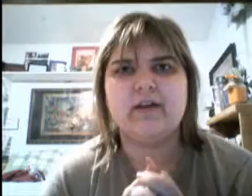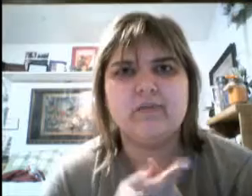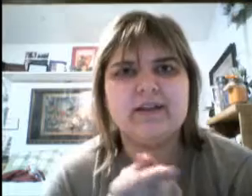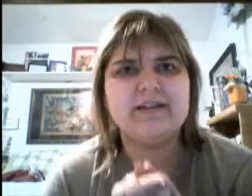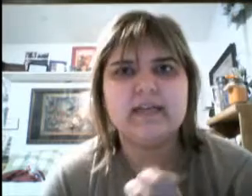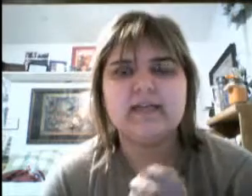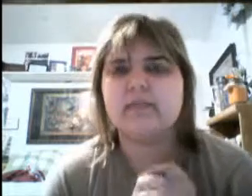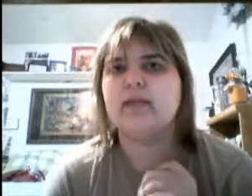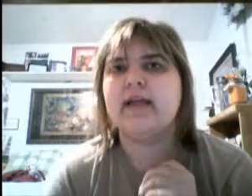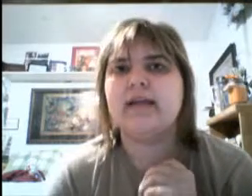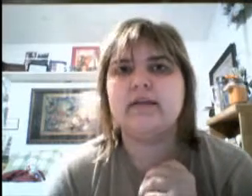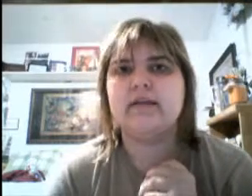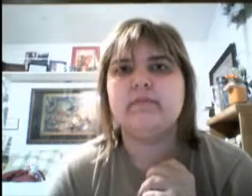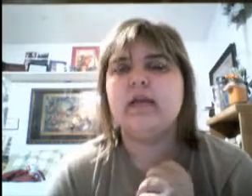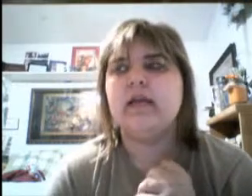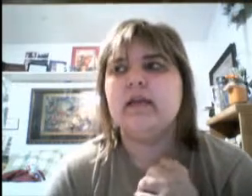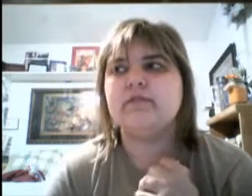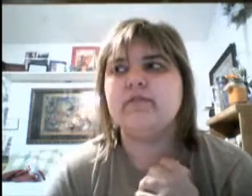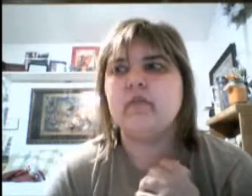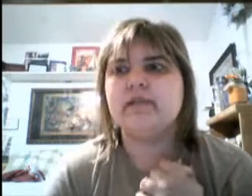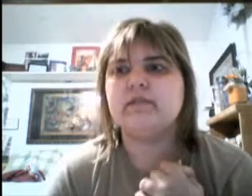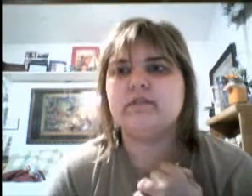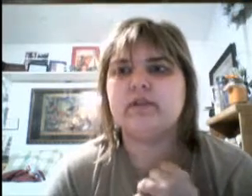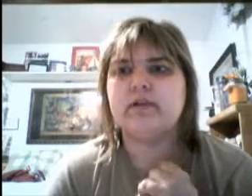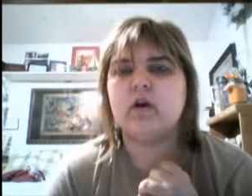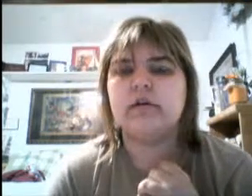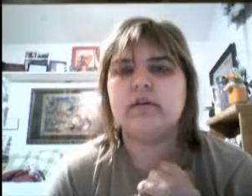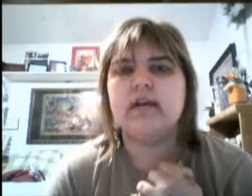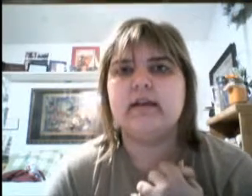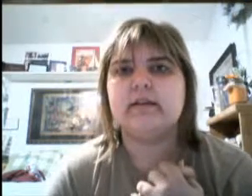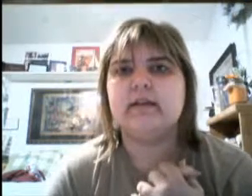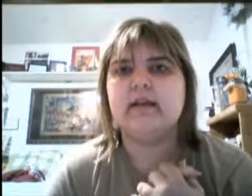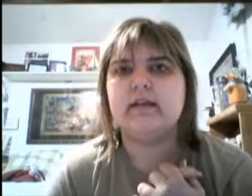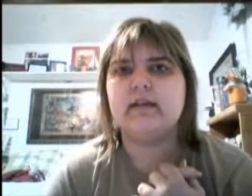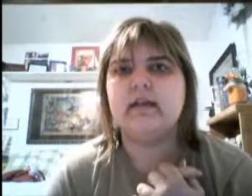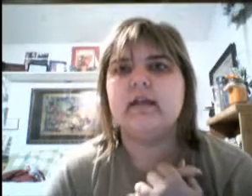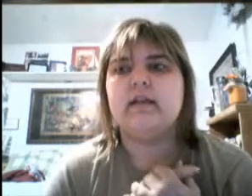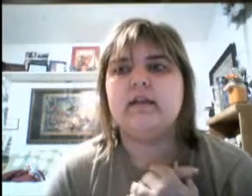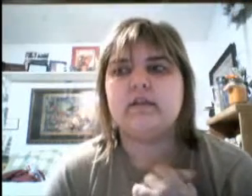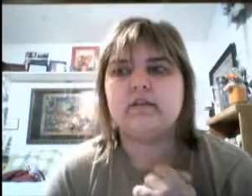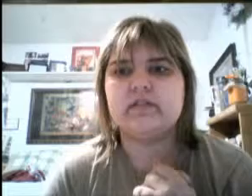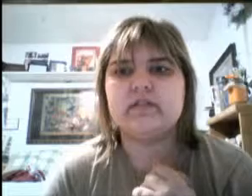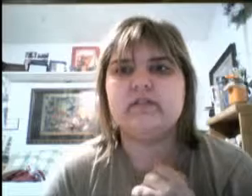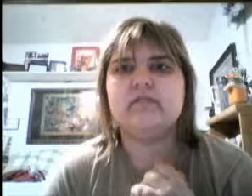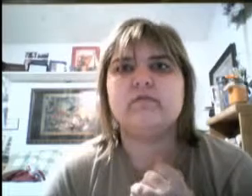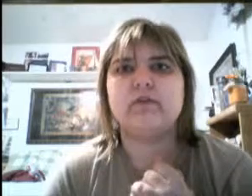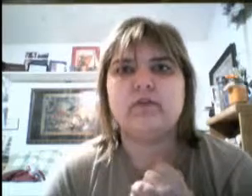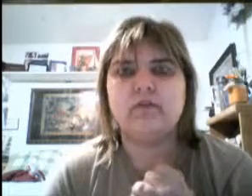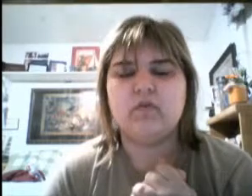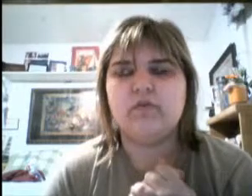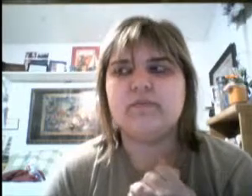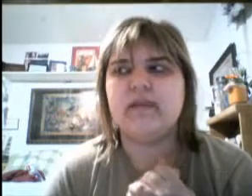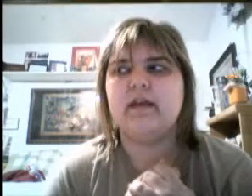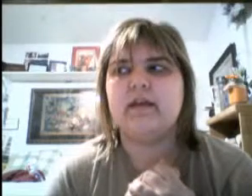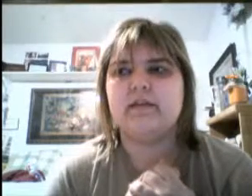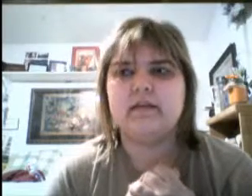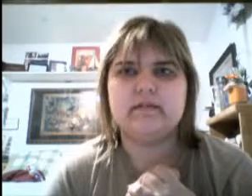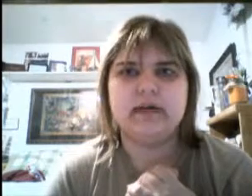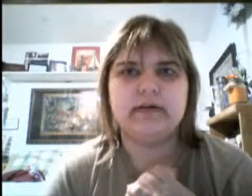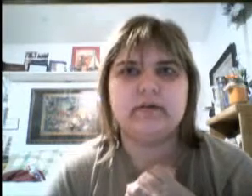Elba is playing him, his voice for Shere Khan, and, uh, he looks really cool, uh, the tiger,